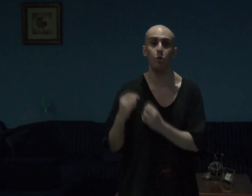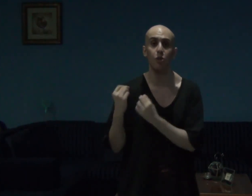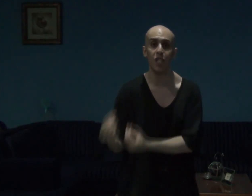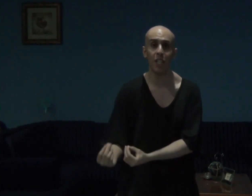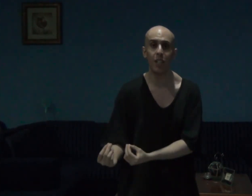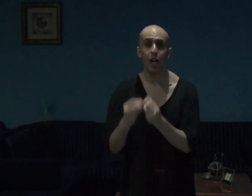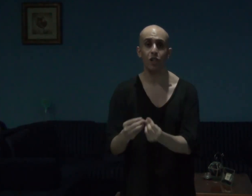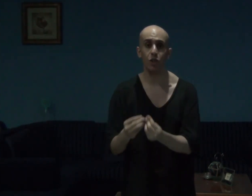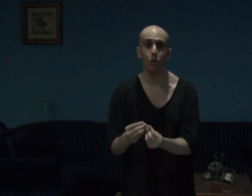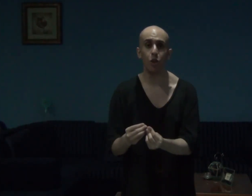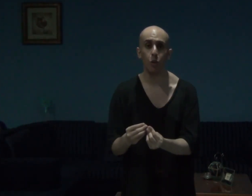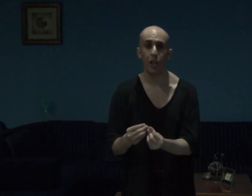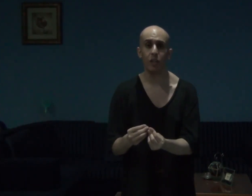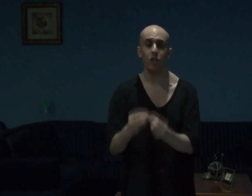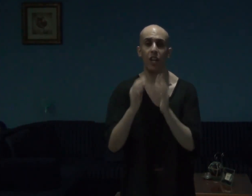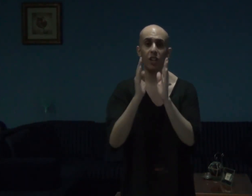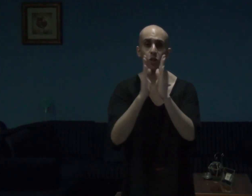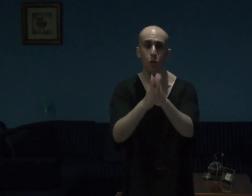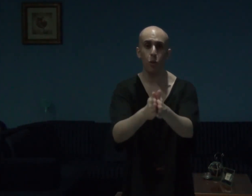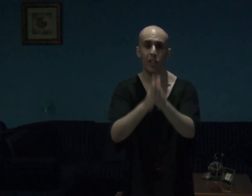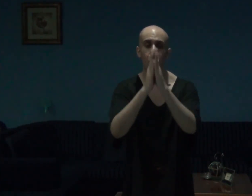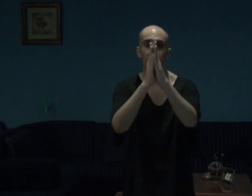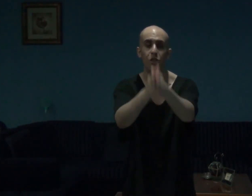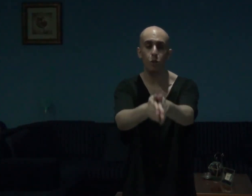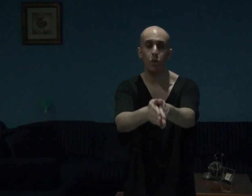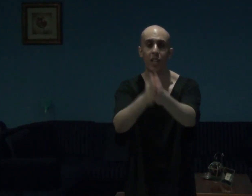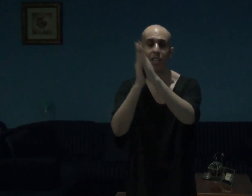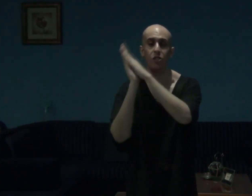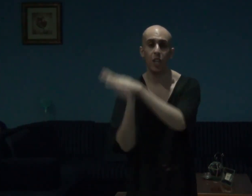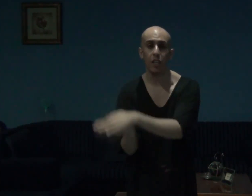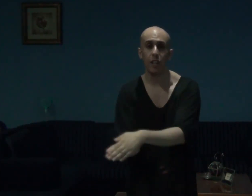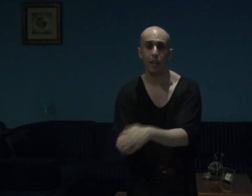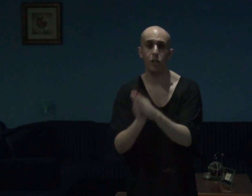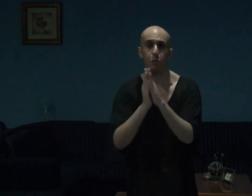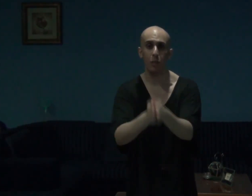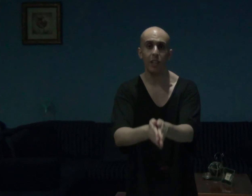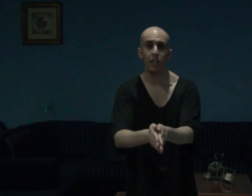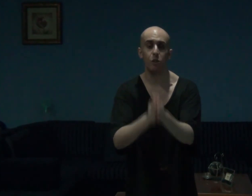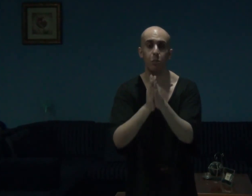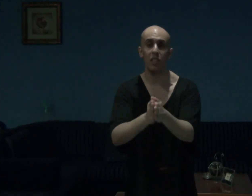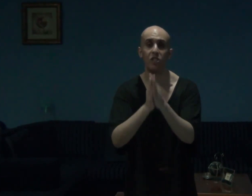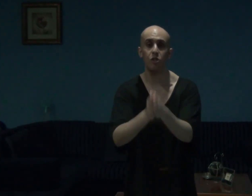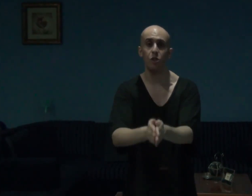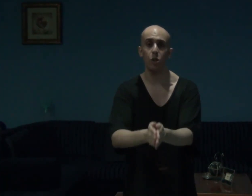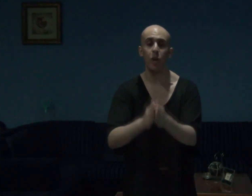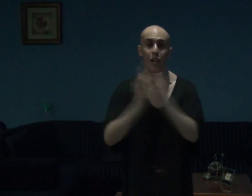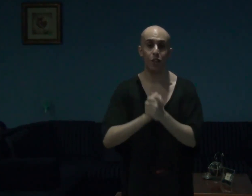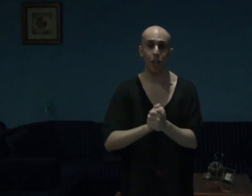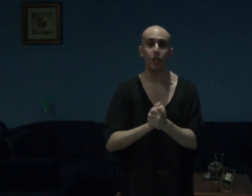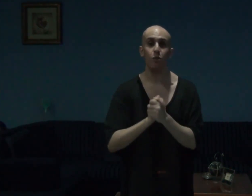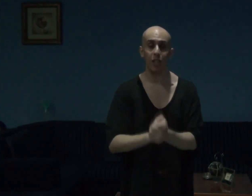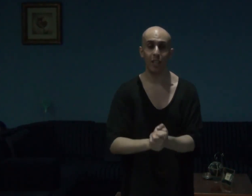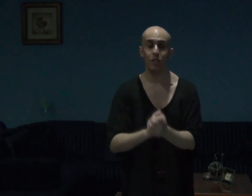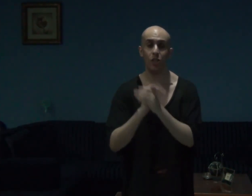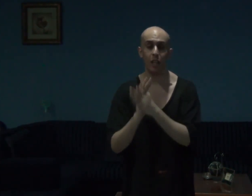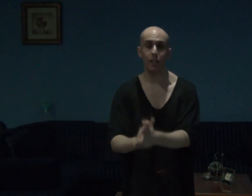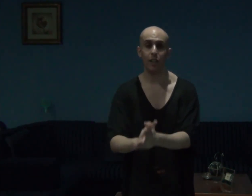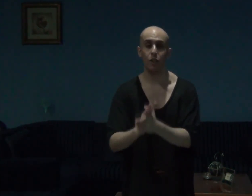unique, and so great, and I do recommend you guys, and gals, play it, please do, and thank you guys, and gals,